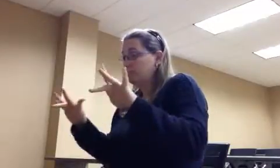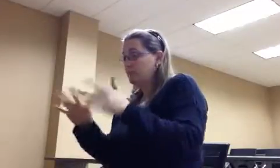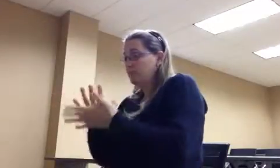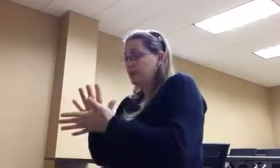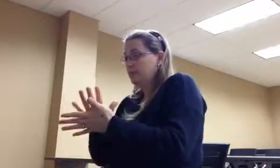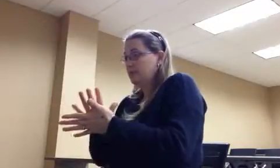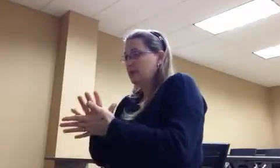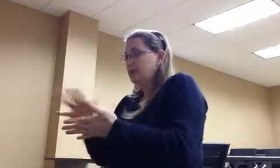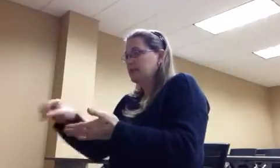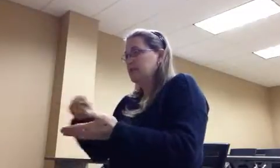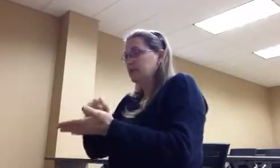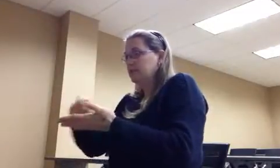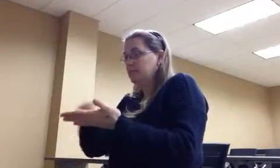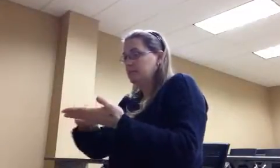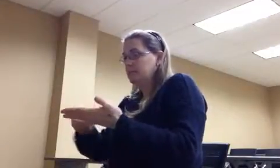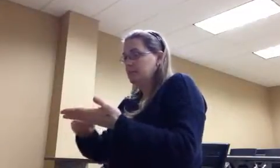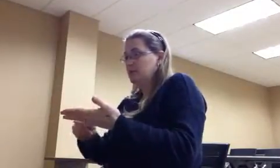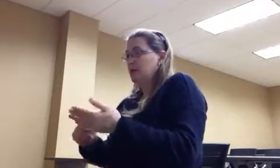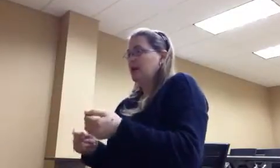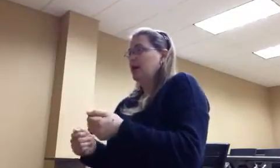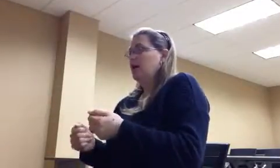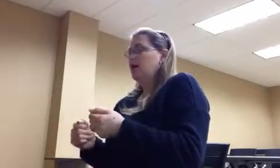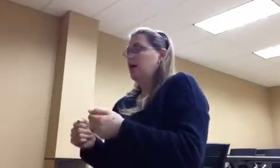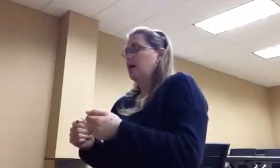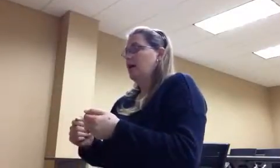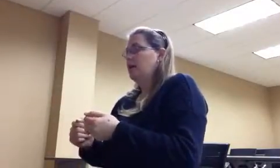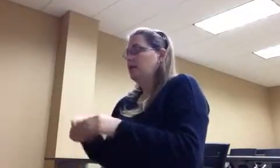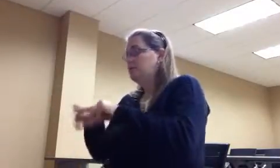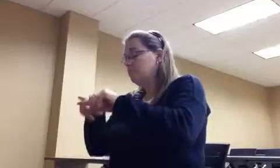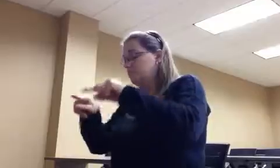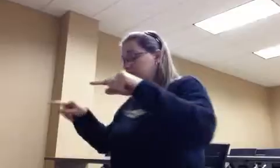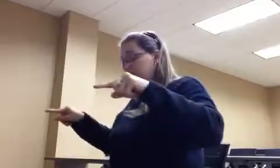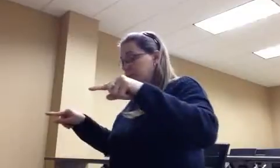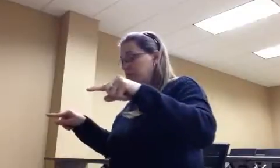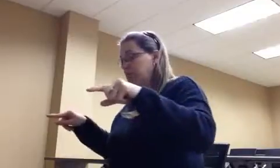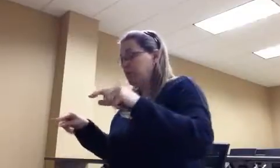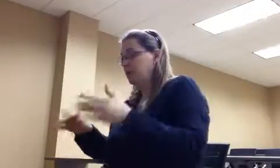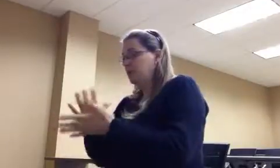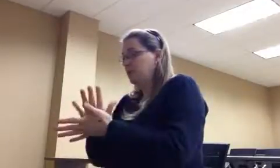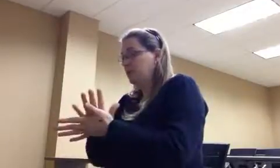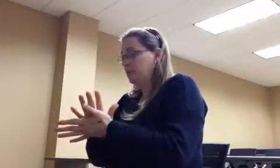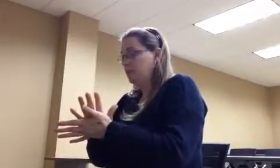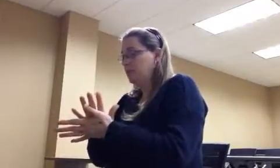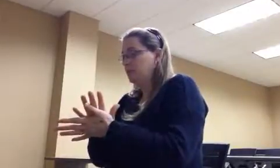and put it on the bottom line of this piece of paper. Do exactly what I'm doing right now.